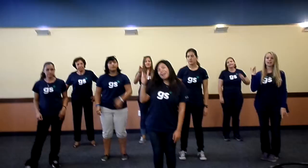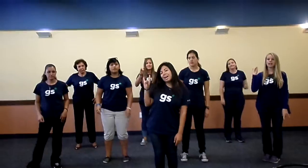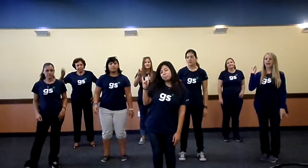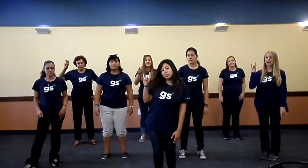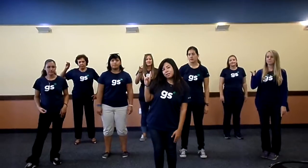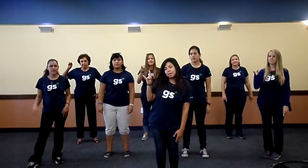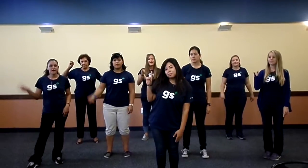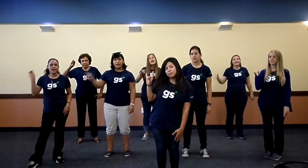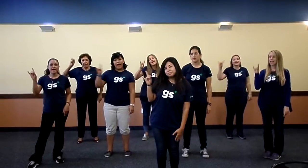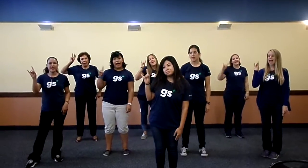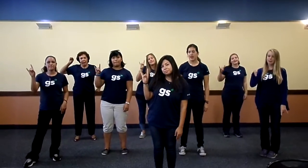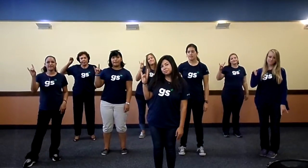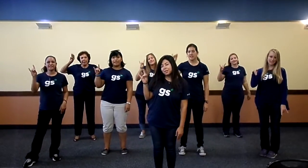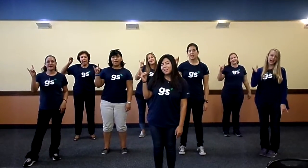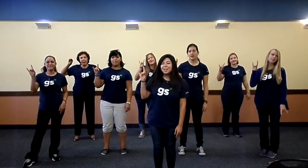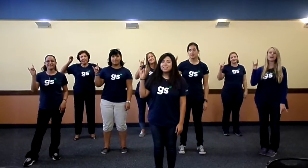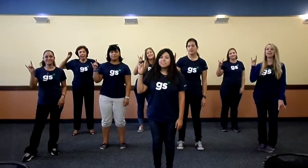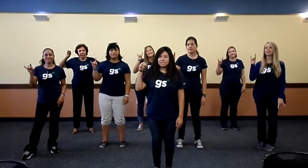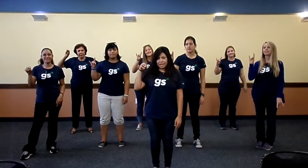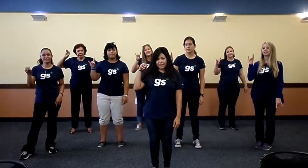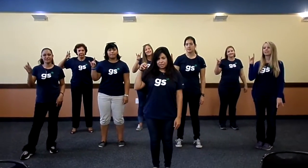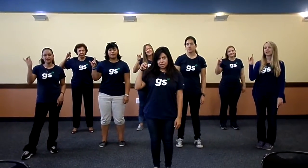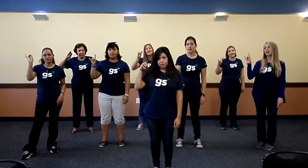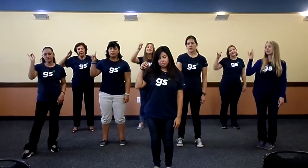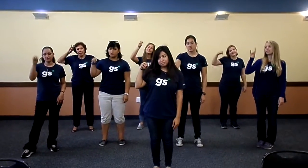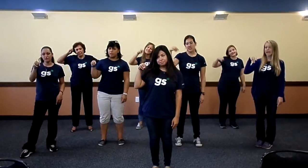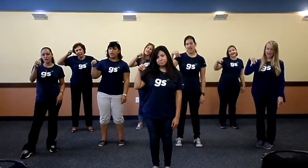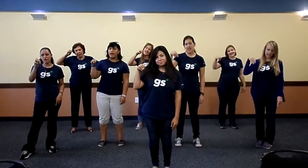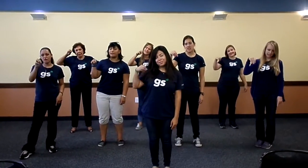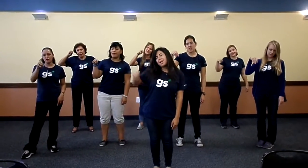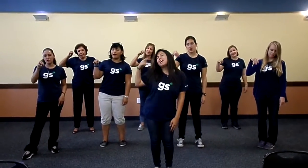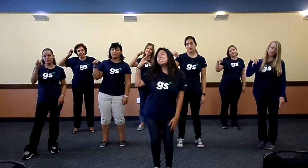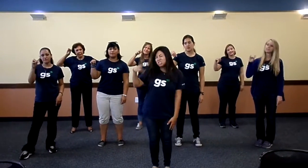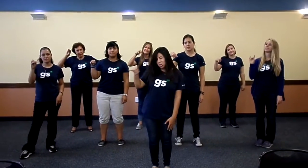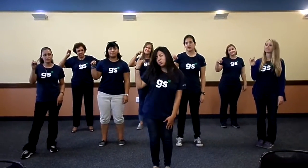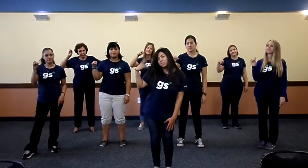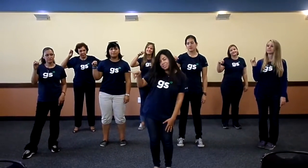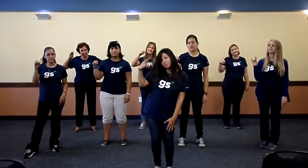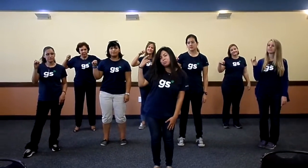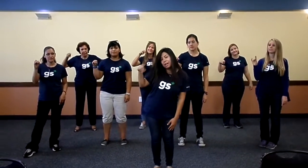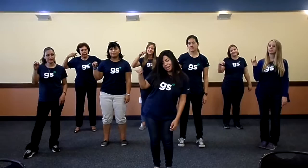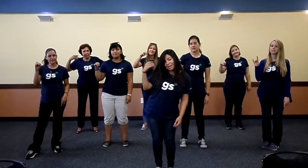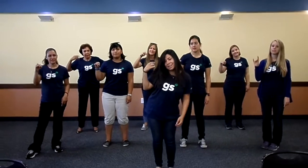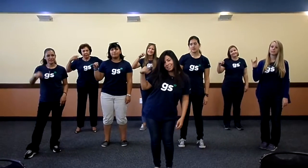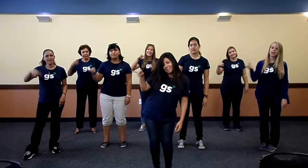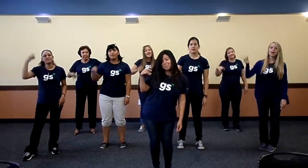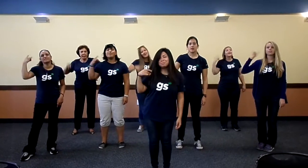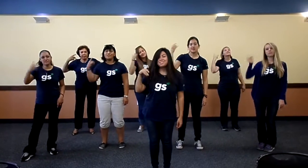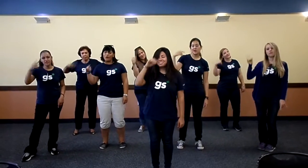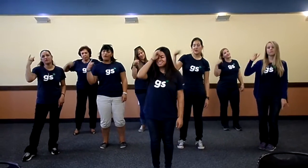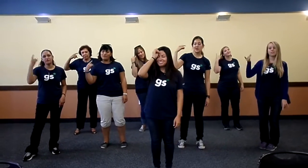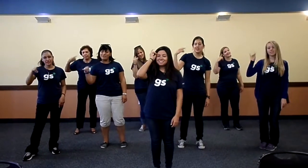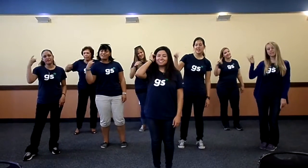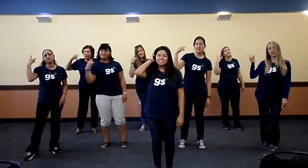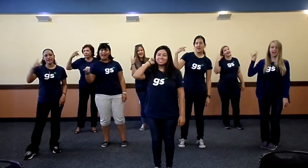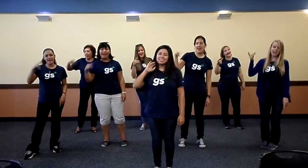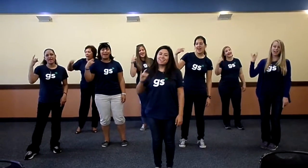Happy Llama, happy Llama Sad Llama, sad Llama Totally rad Llama, totally rad